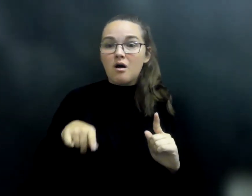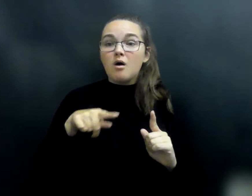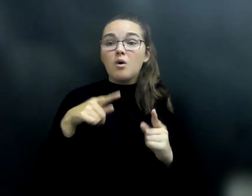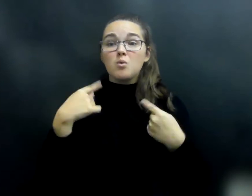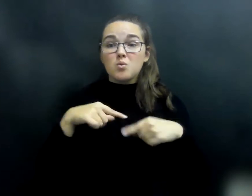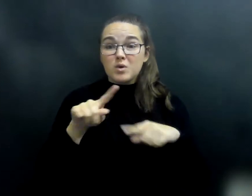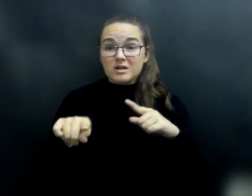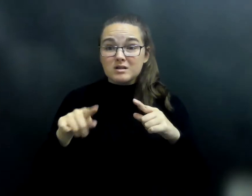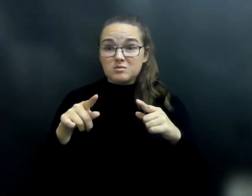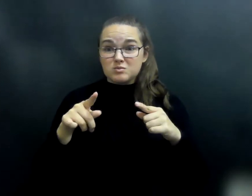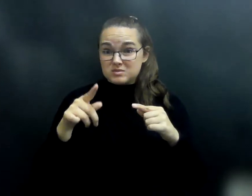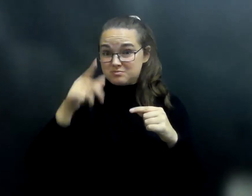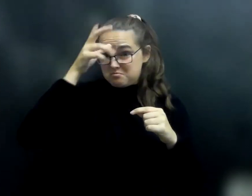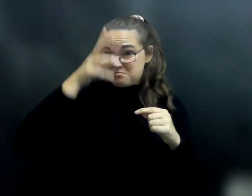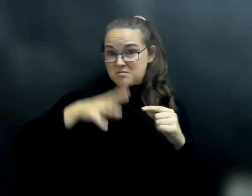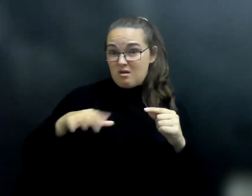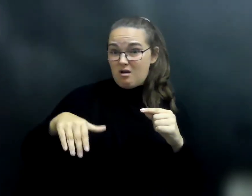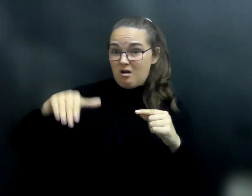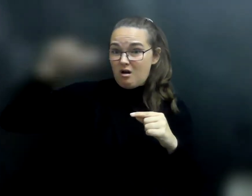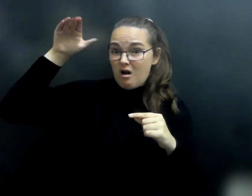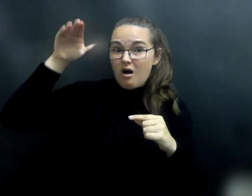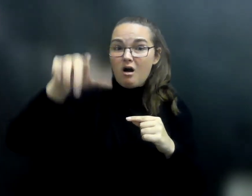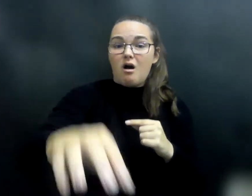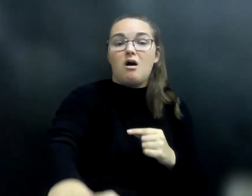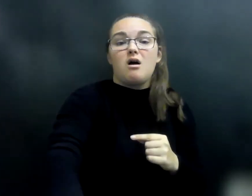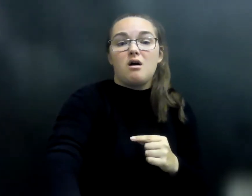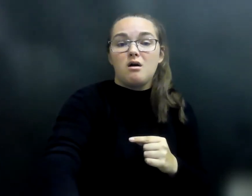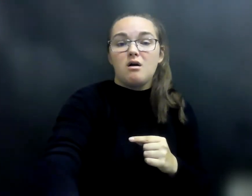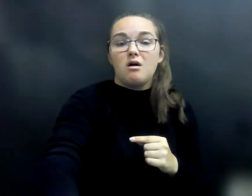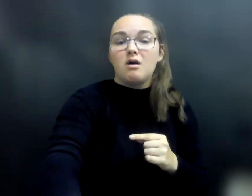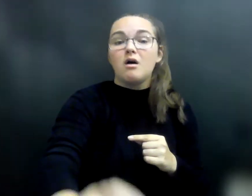leaving him alone with his aging father. One night, the king